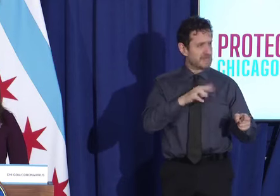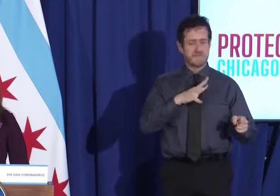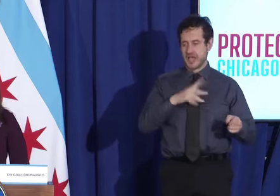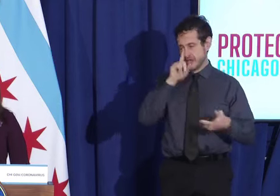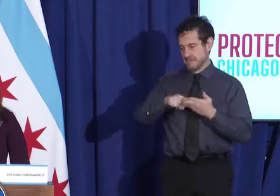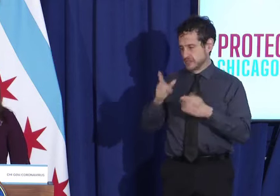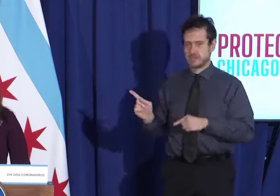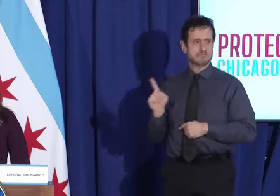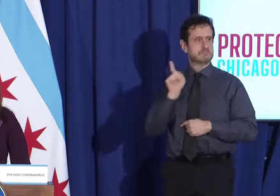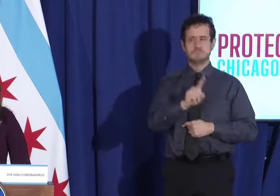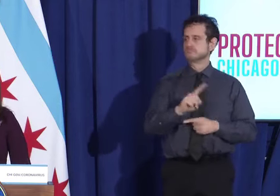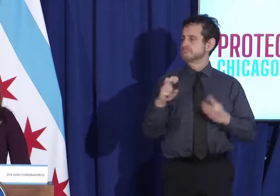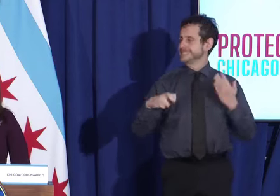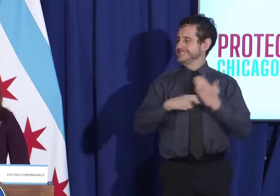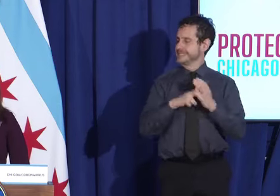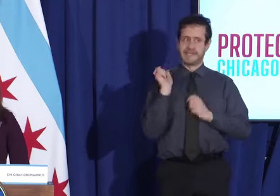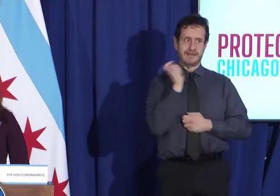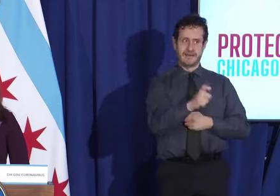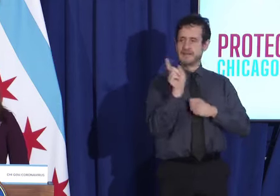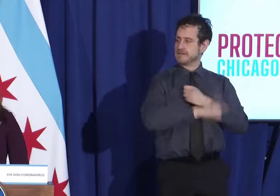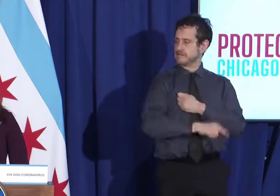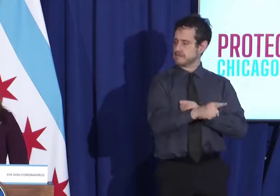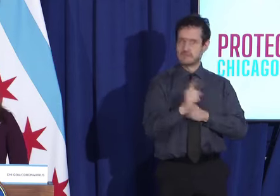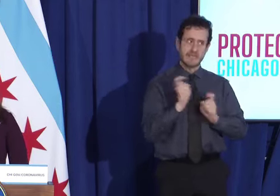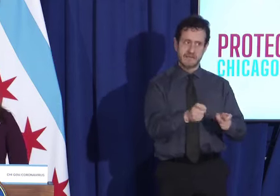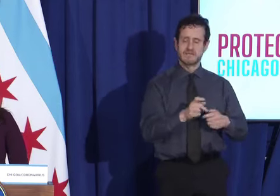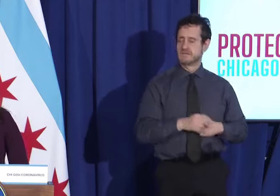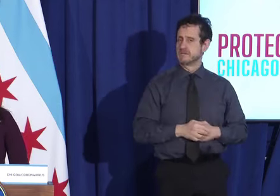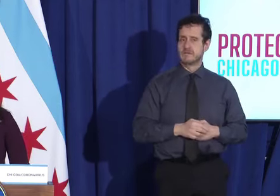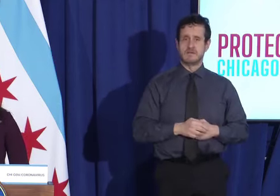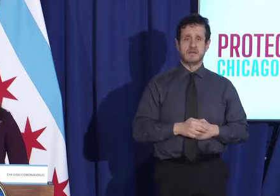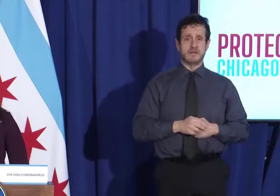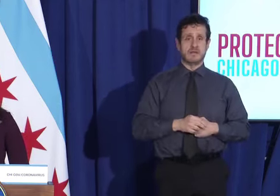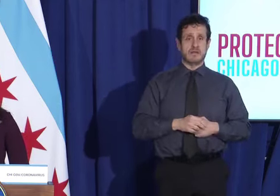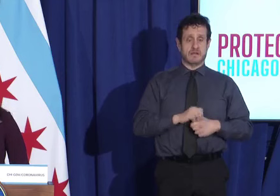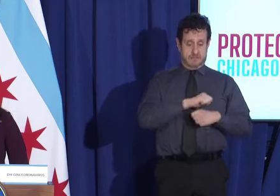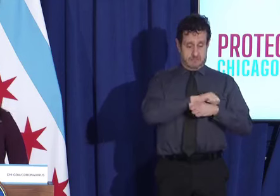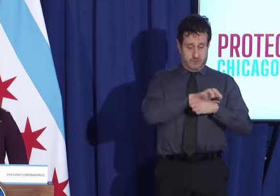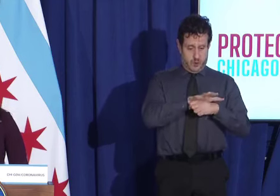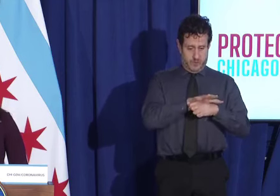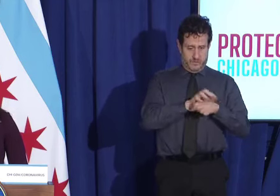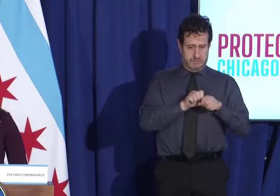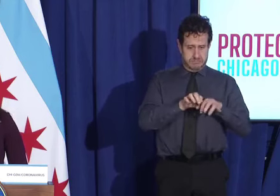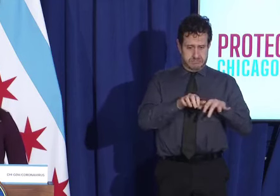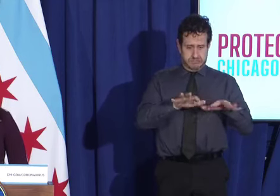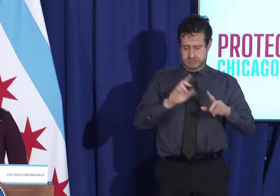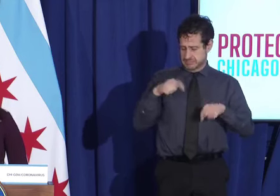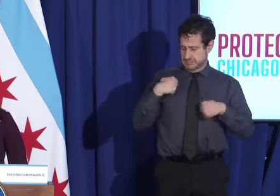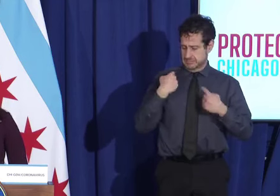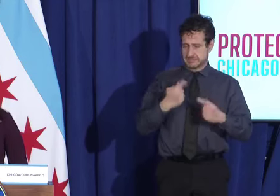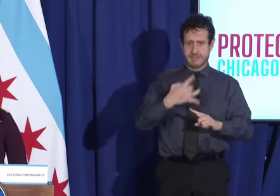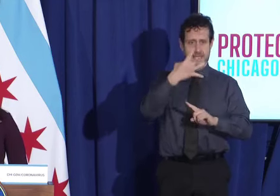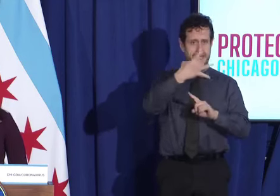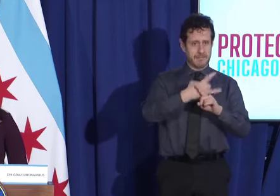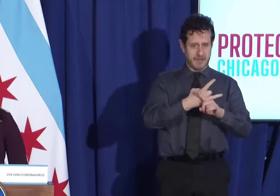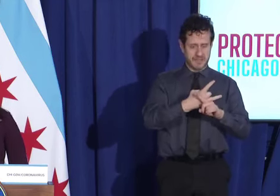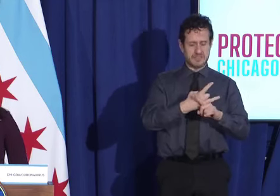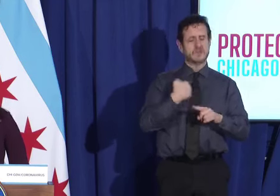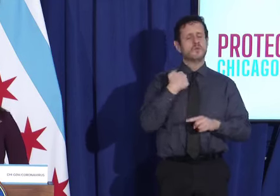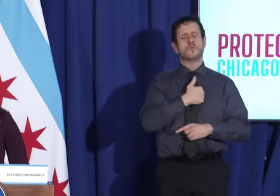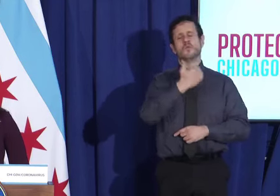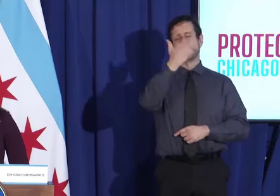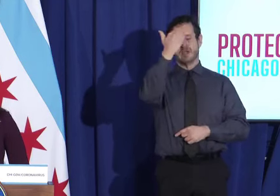again, you know, eight months into this pandemic, we know that COVID fatigue is here and it's a real thing,